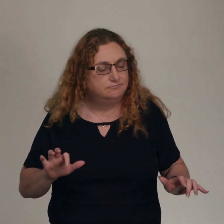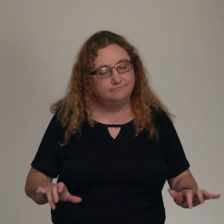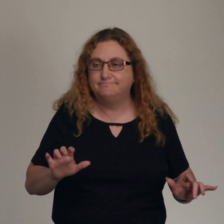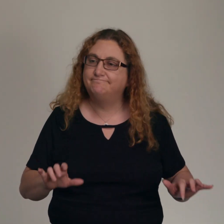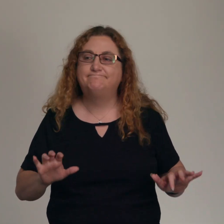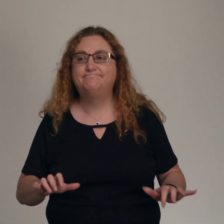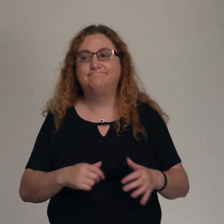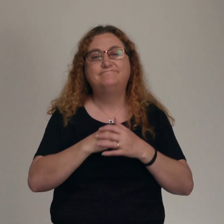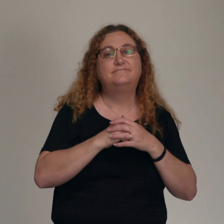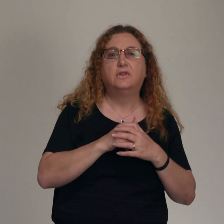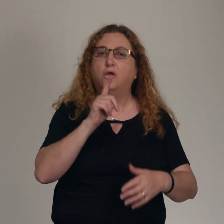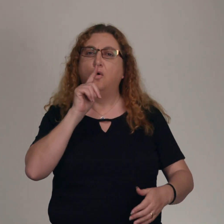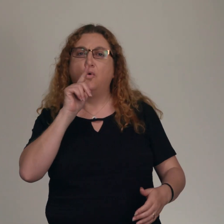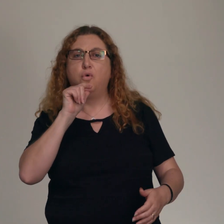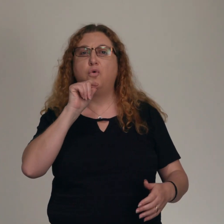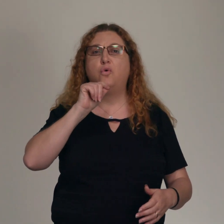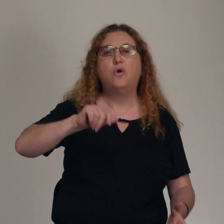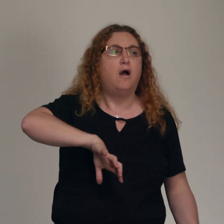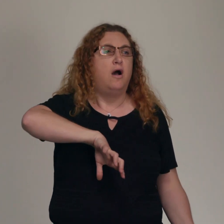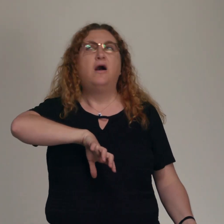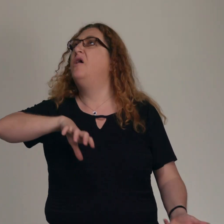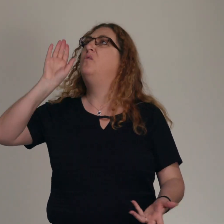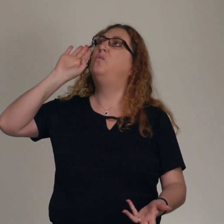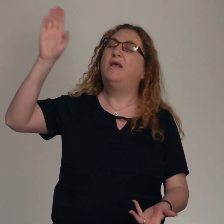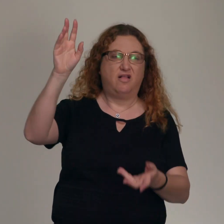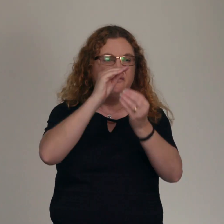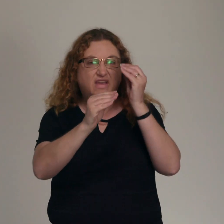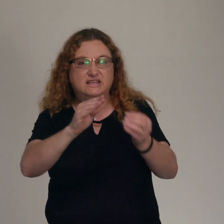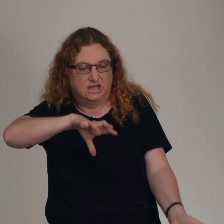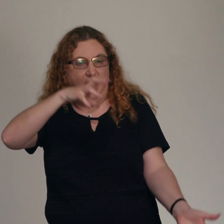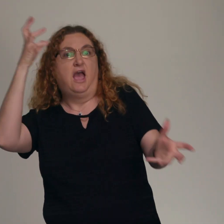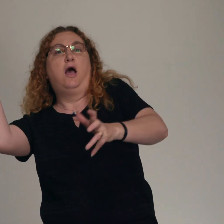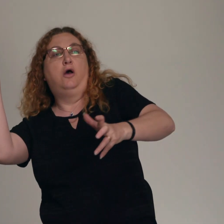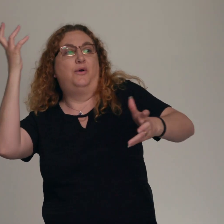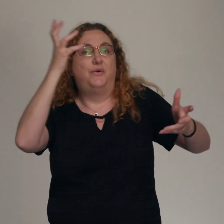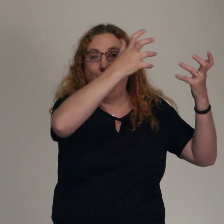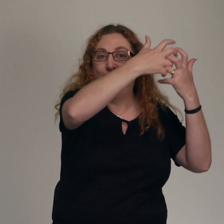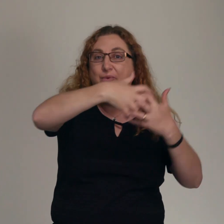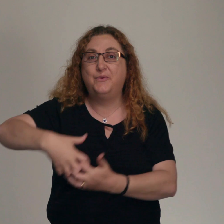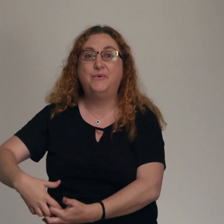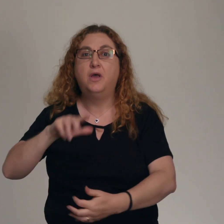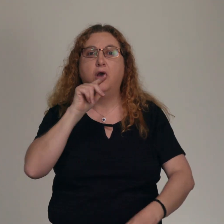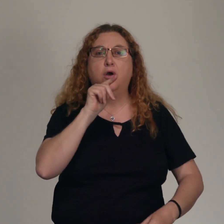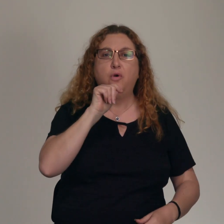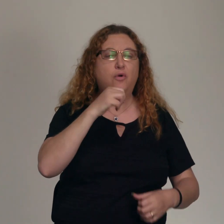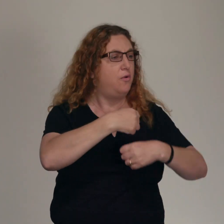Who brings our chaos Back into order Who makes the orphan